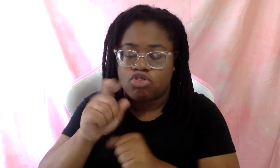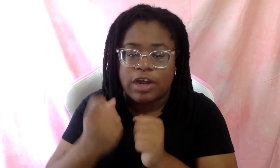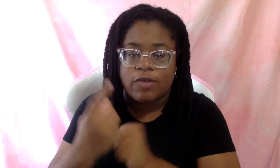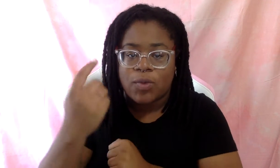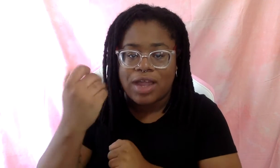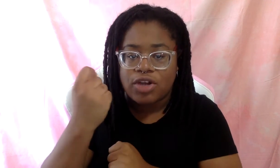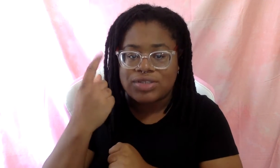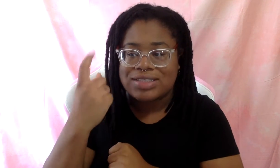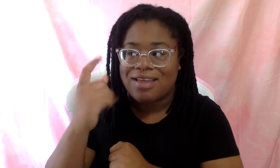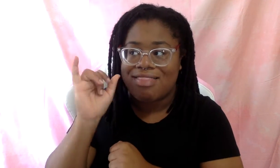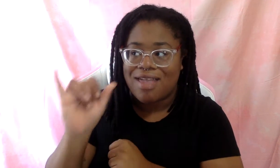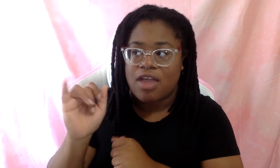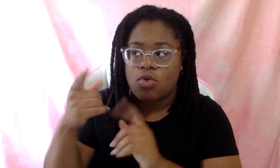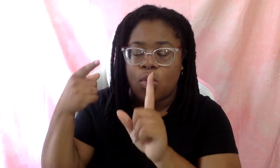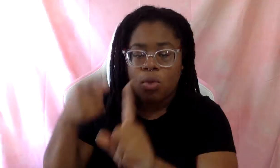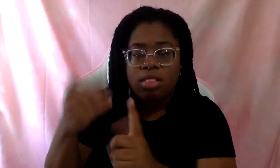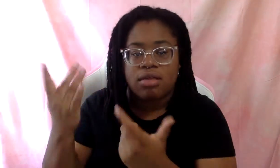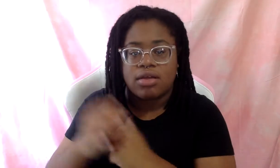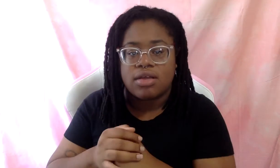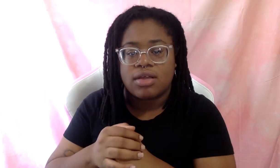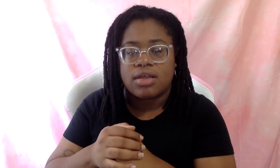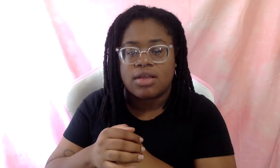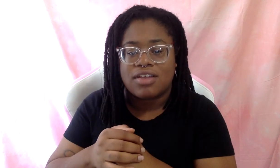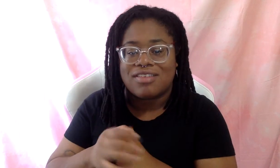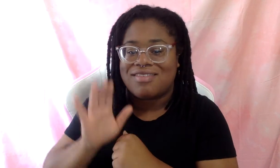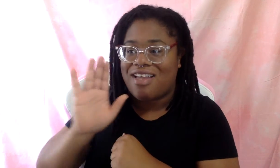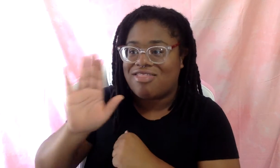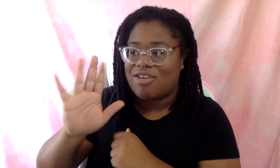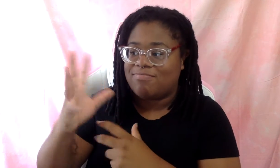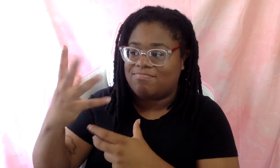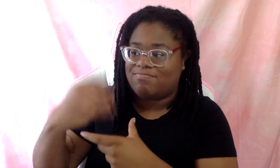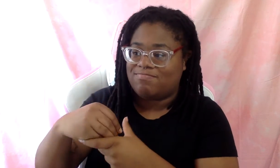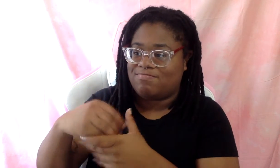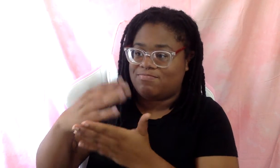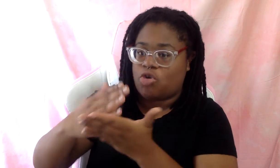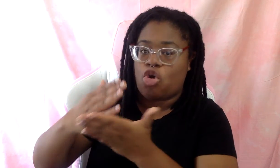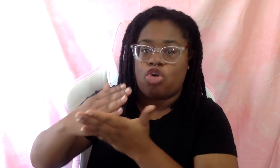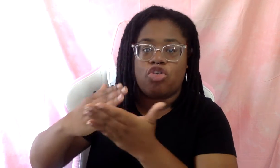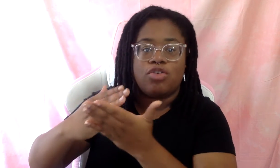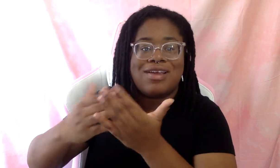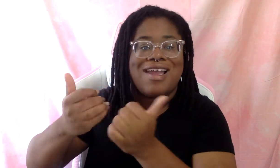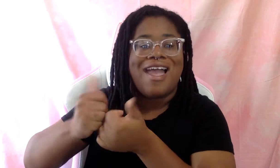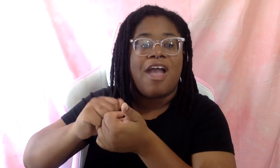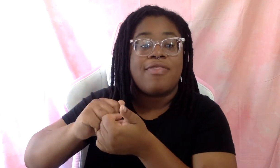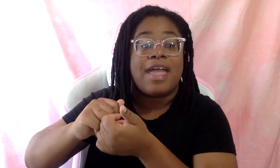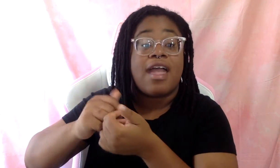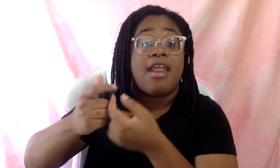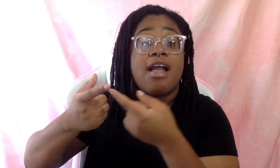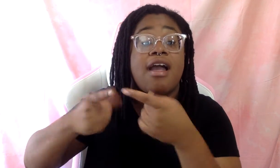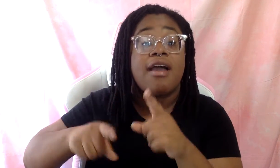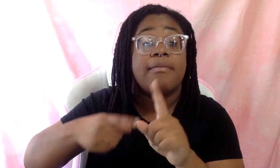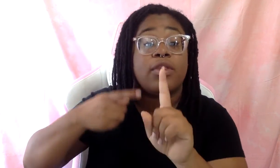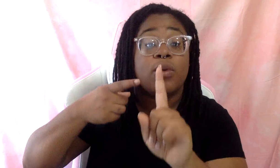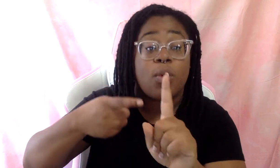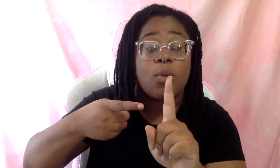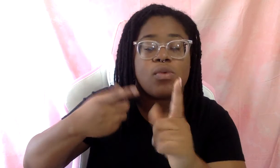the goal and their part in ensuring that goal happens. Um,